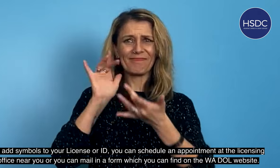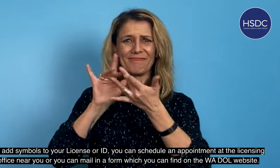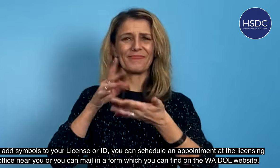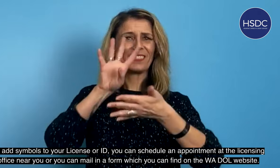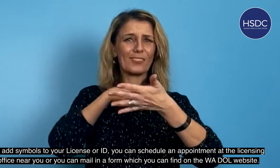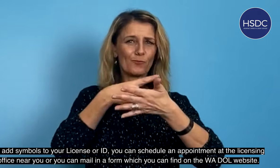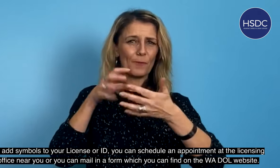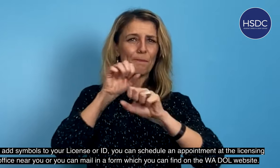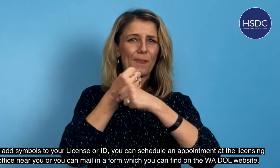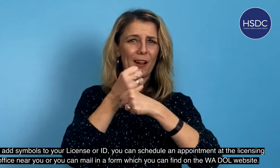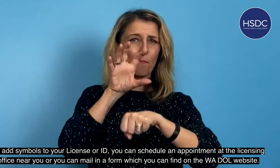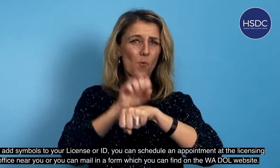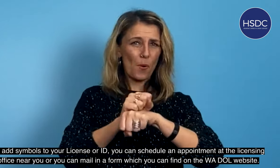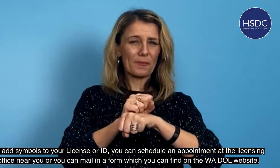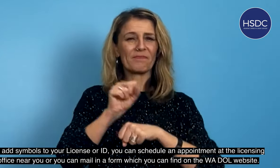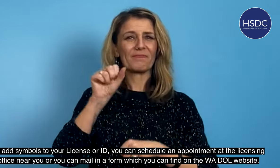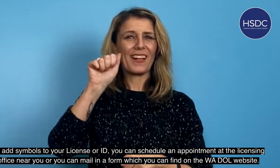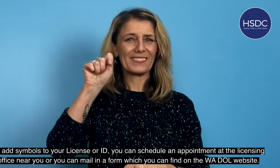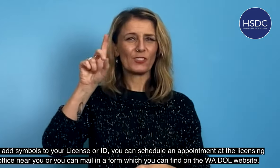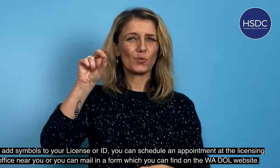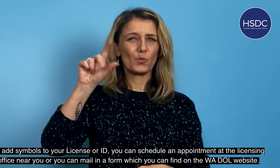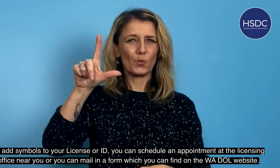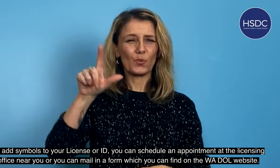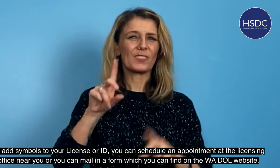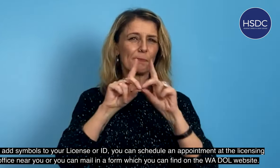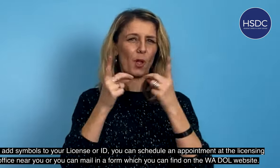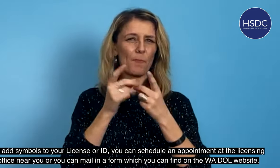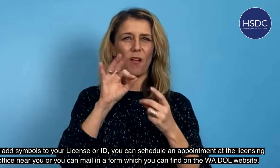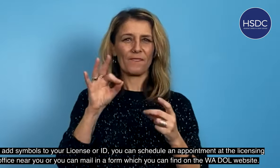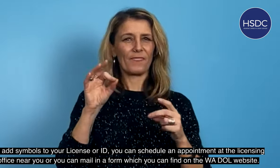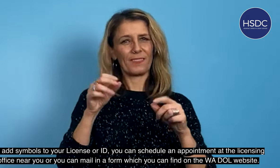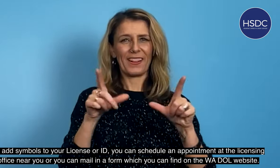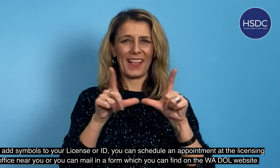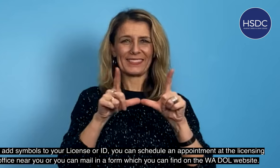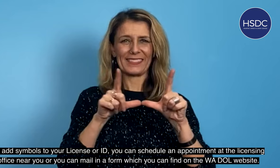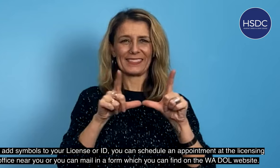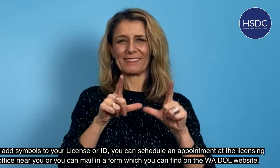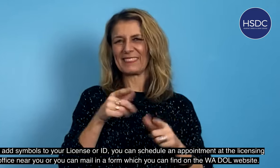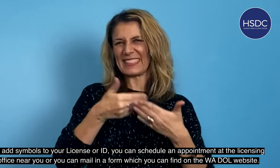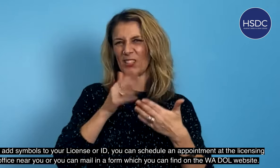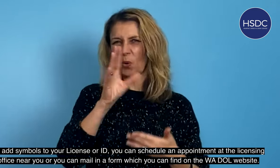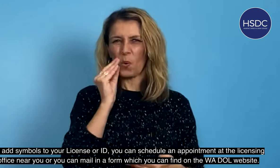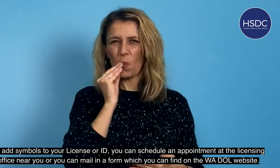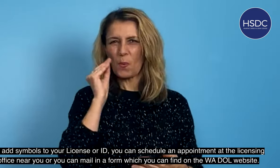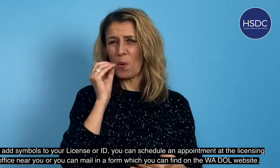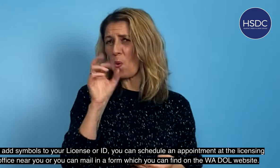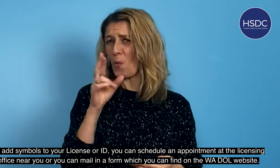To add symbols to your license or ID, you can schedule an appointment at the licensing office near you or you can